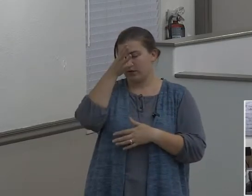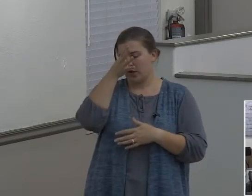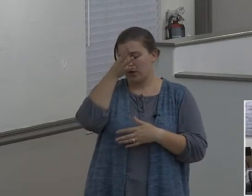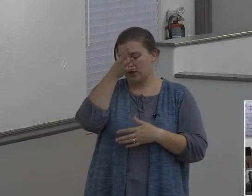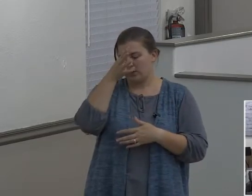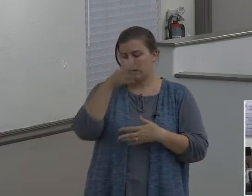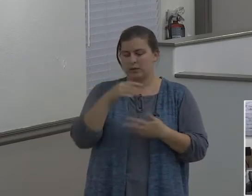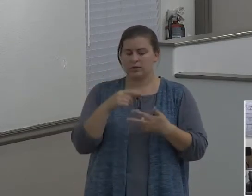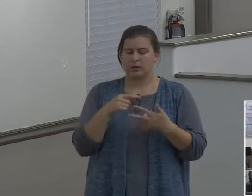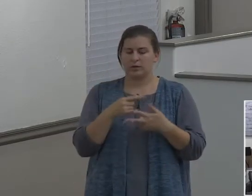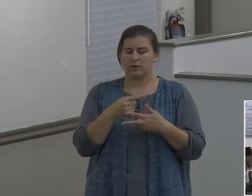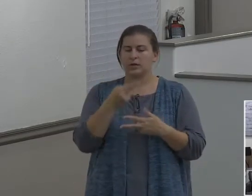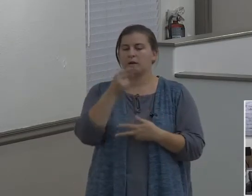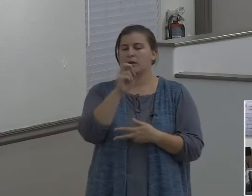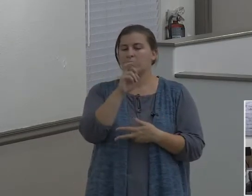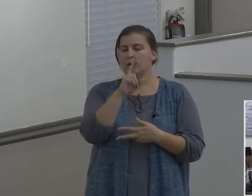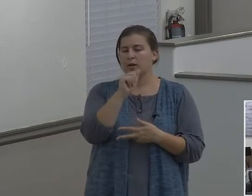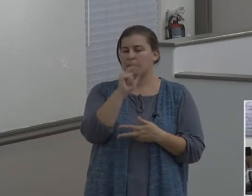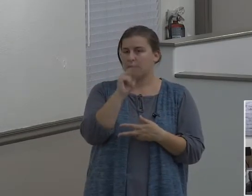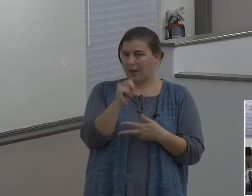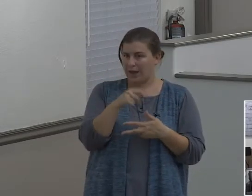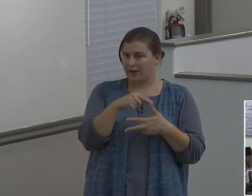father of Lot, okay,